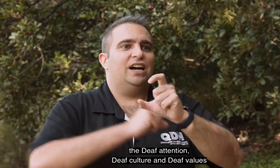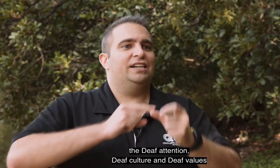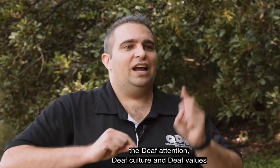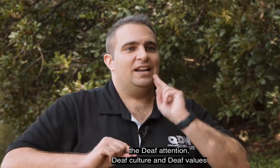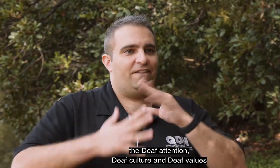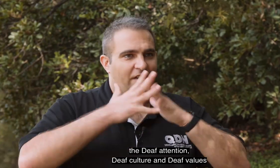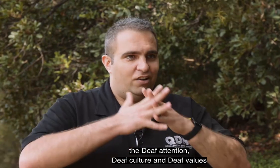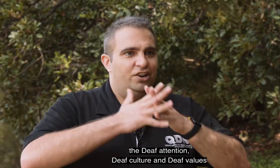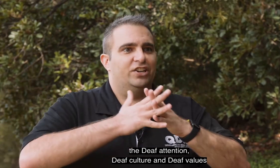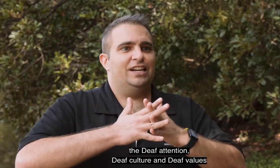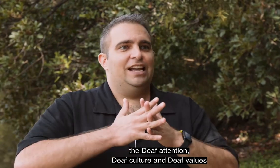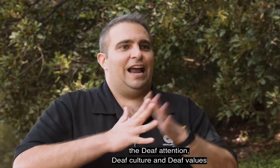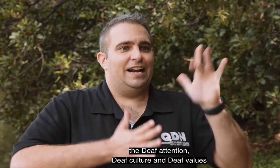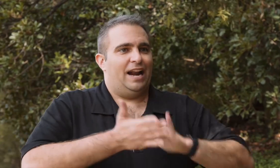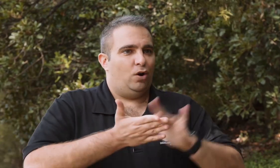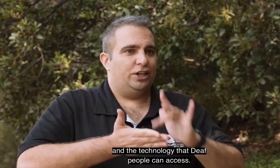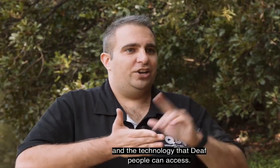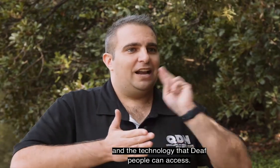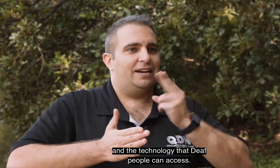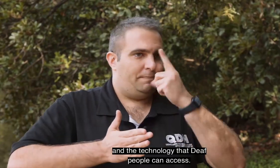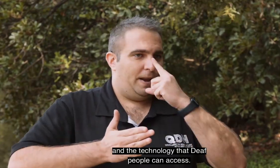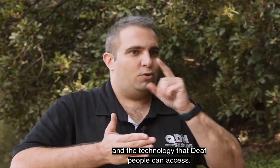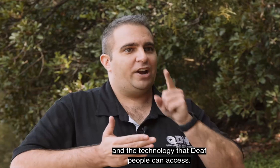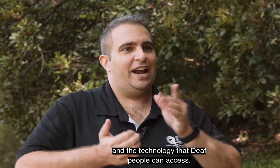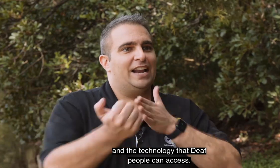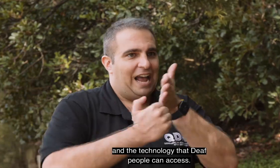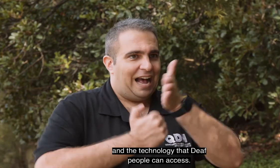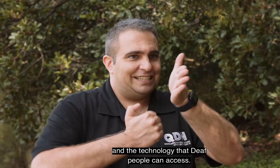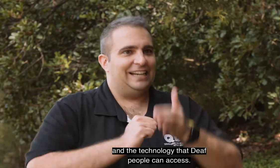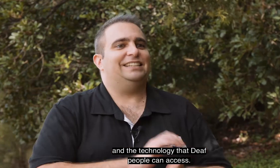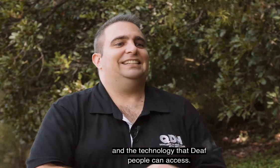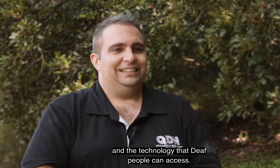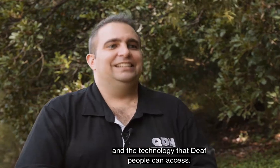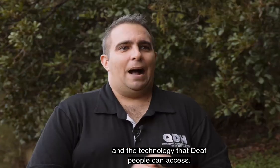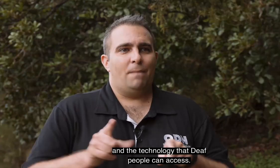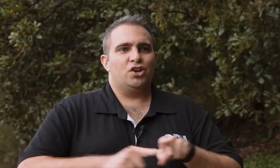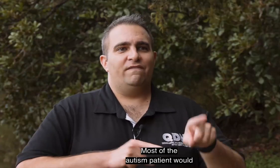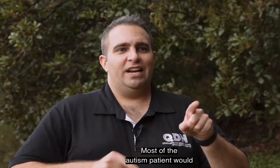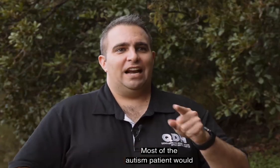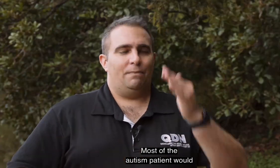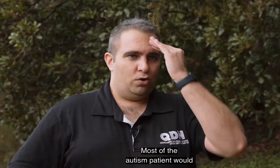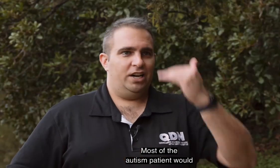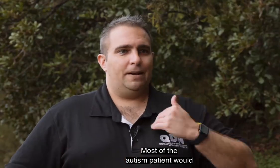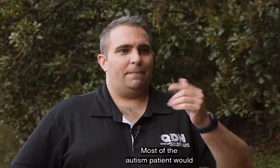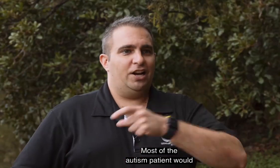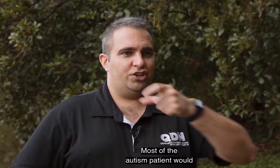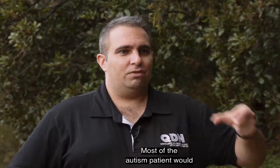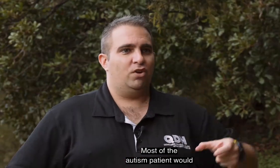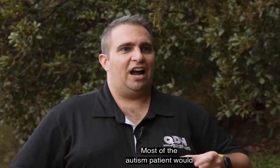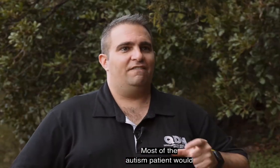and deaf values and the technology that deaf people can access. Most of the autism patients would have